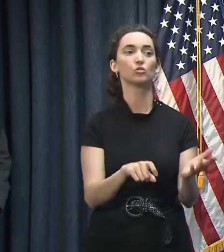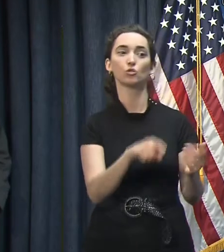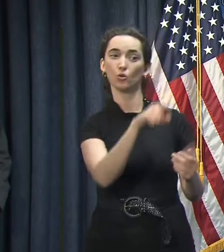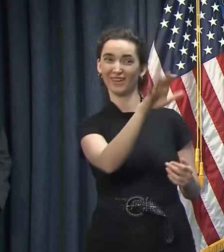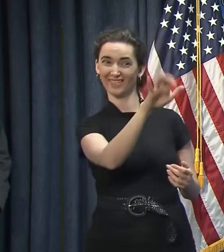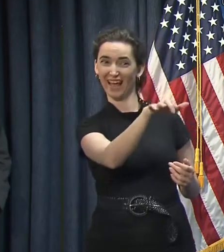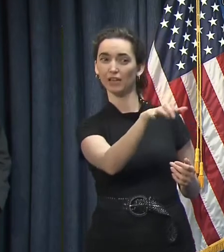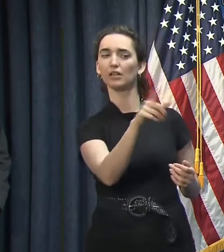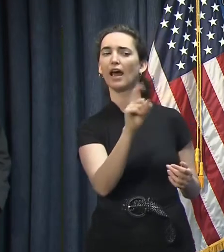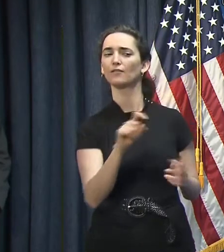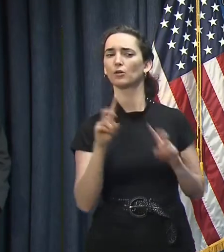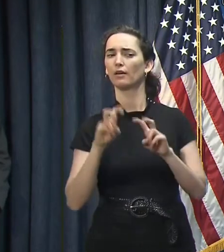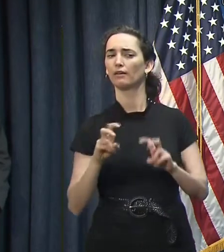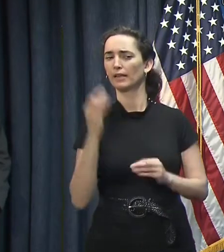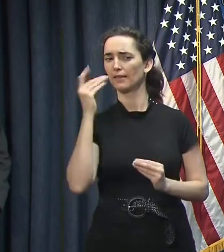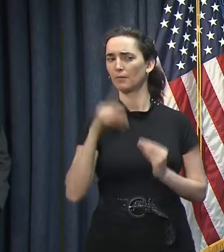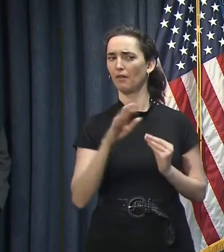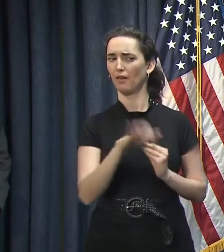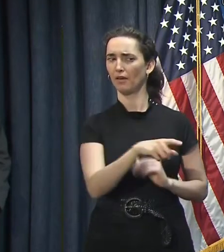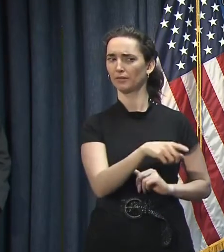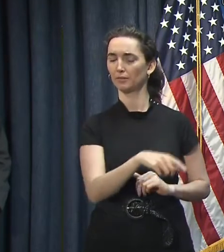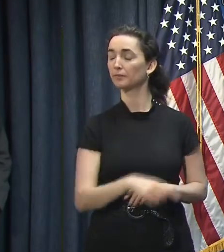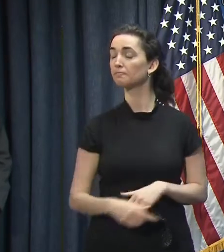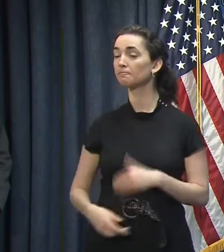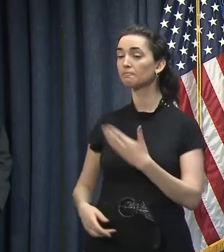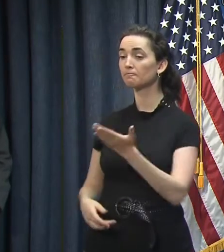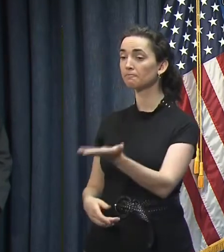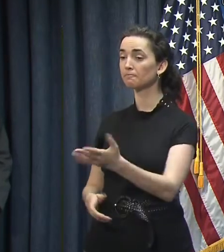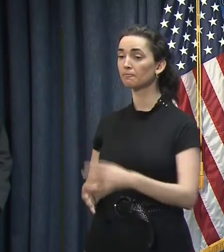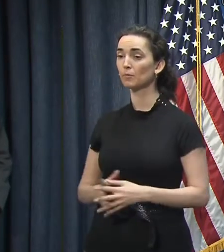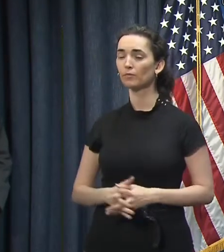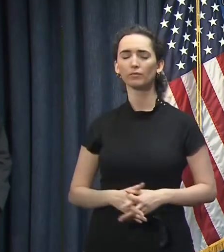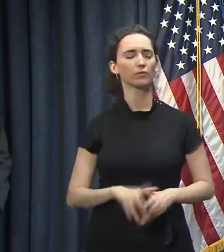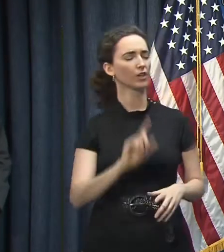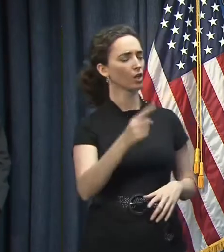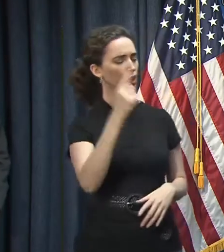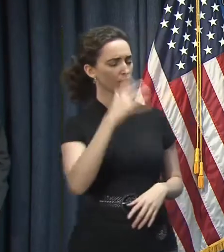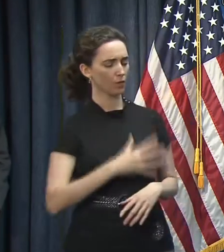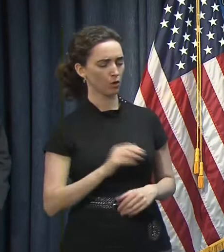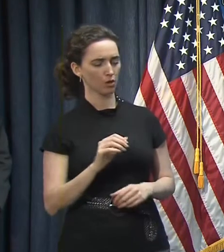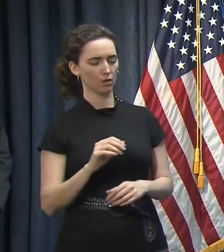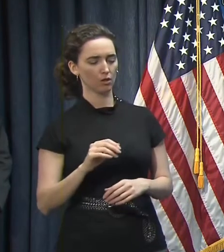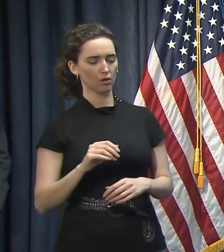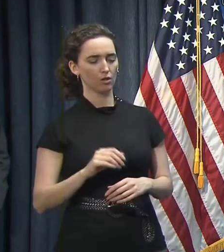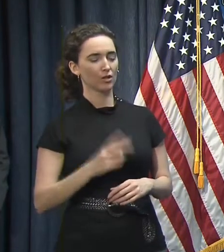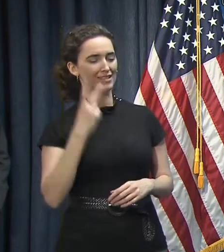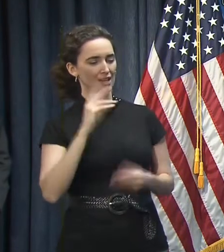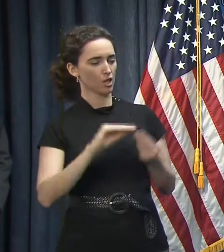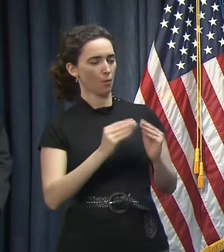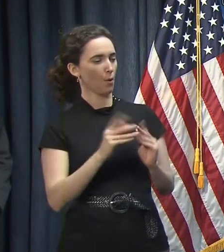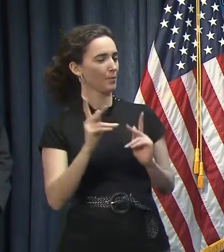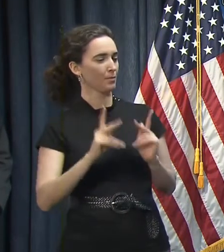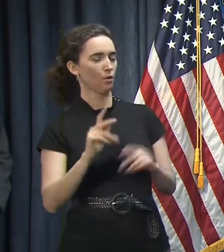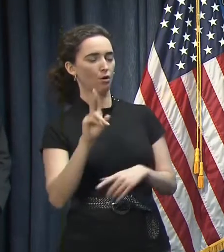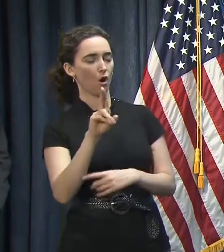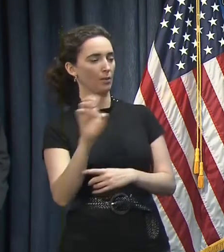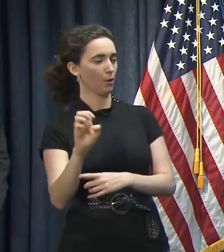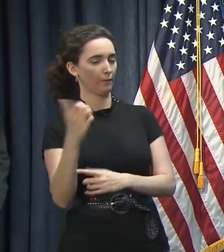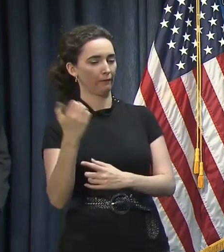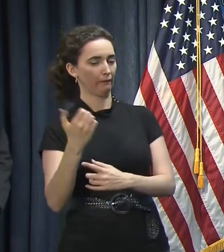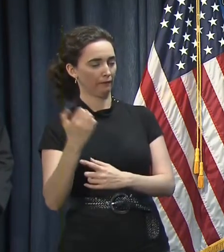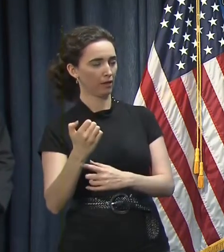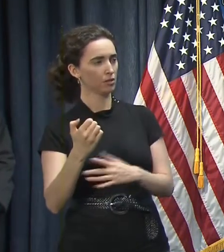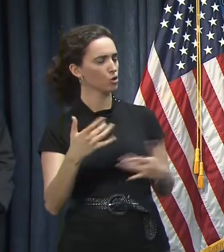to look at. Yes, ma'am. Governor, on the unemployment numbers, is there any concern that the state is